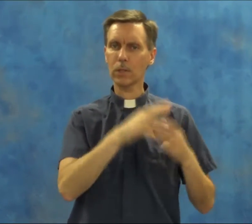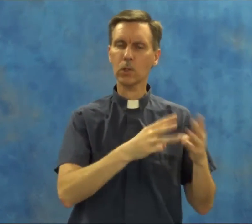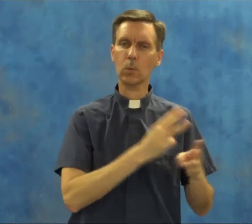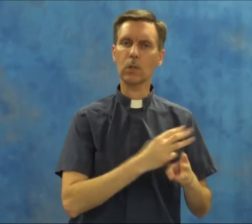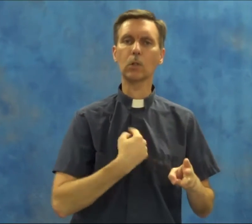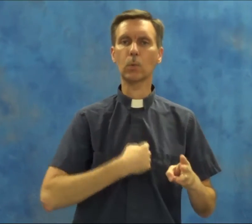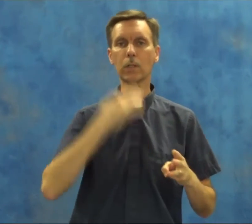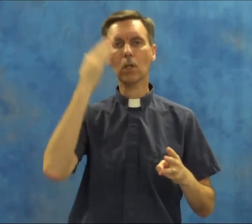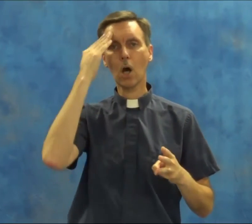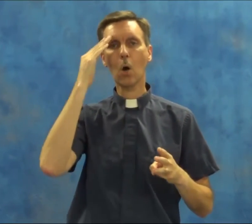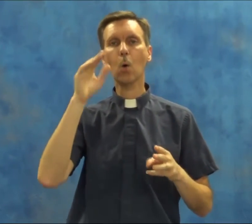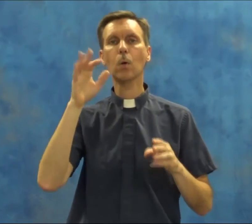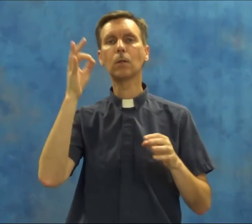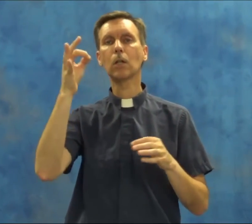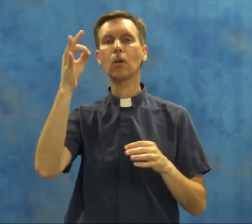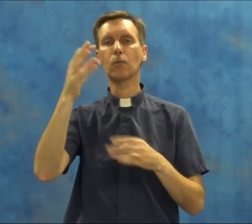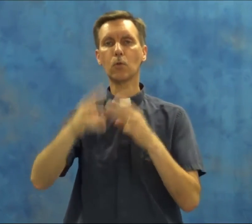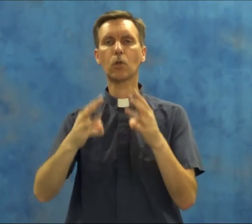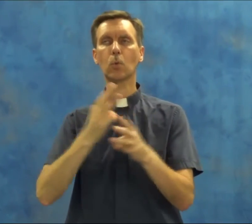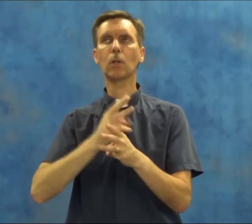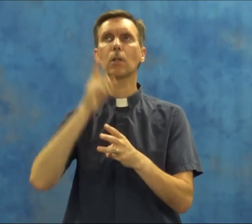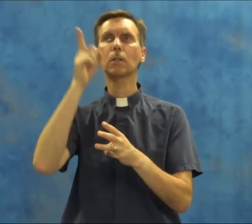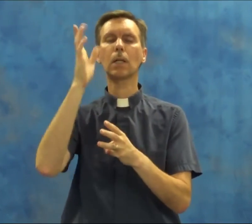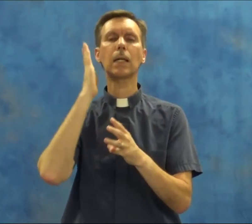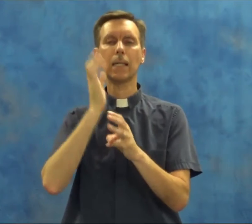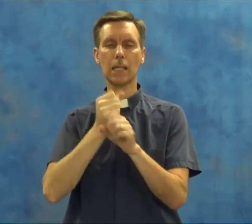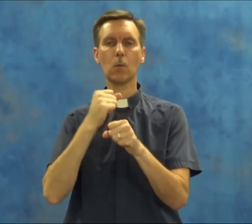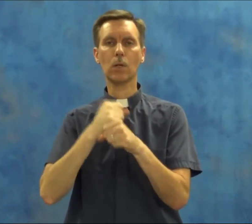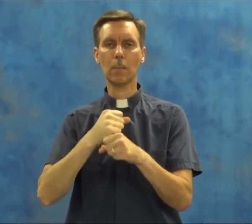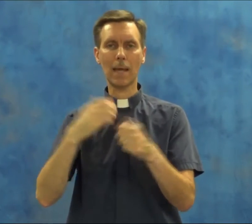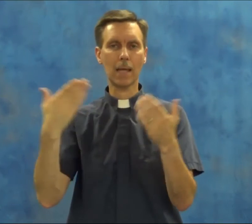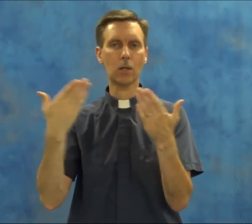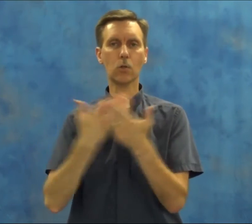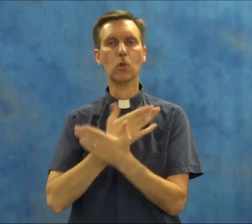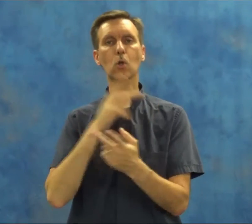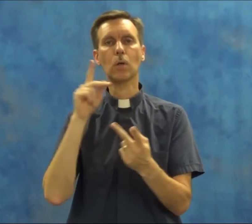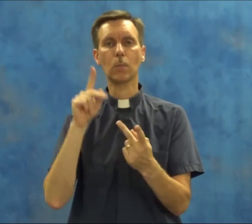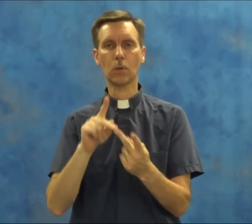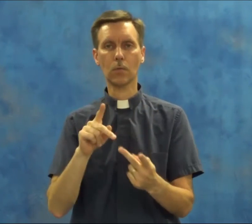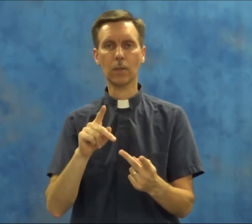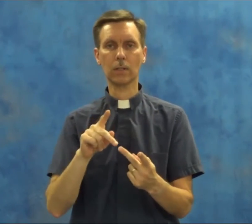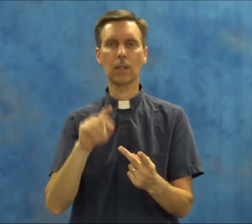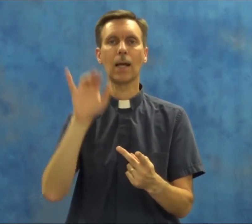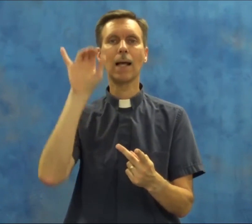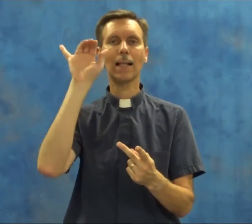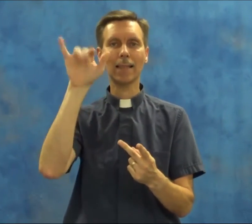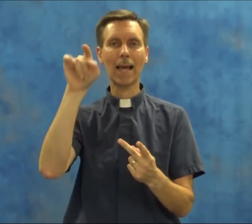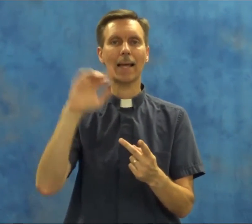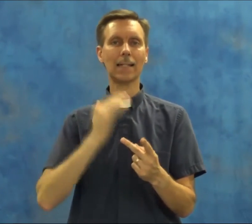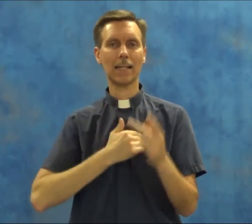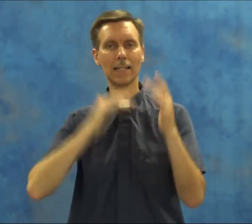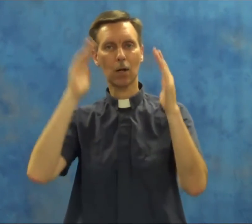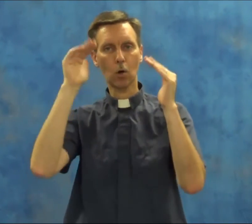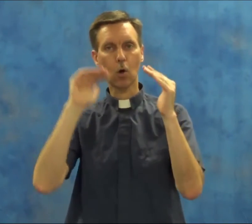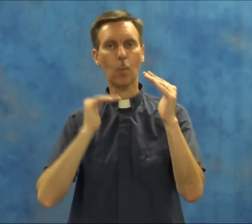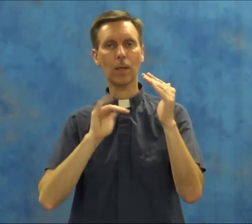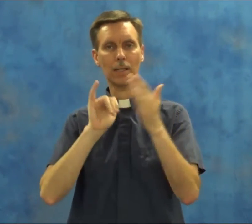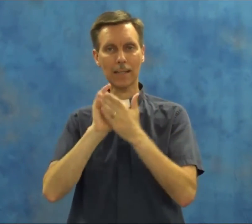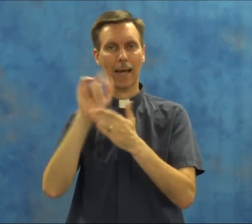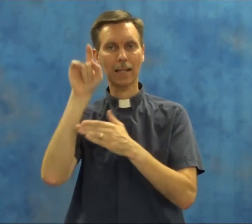this world. We know a future world he will make new and perfect. That is our hope, and that